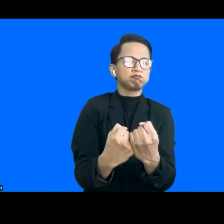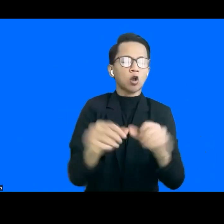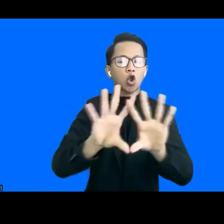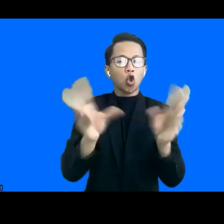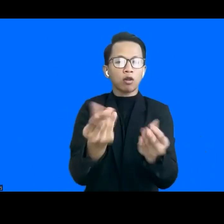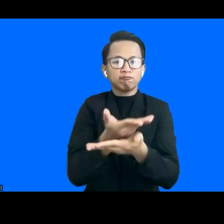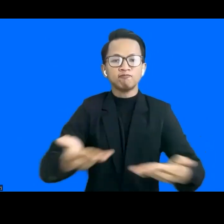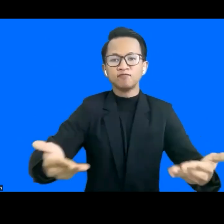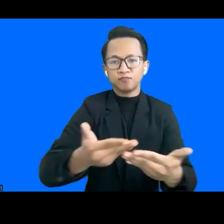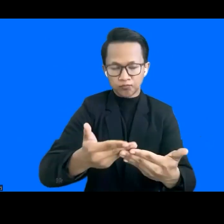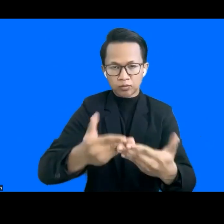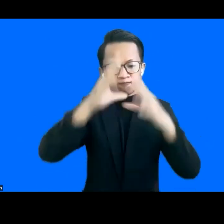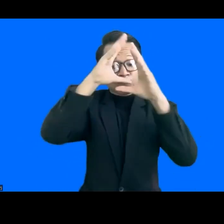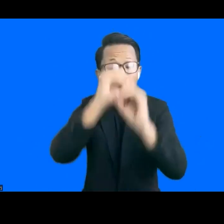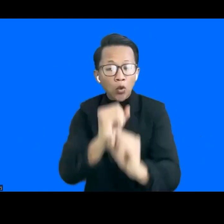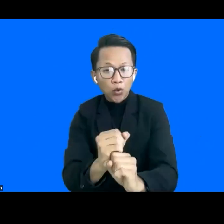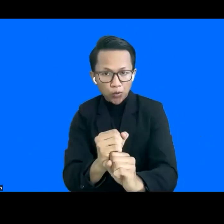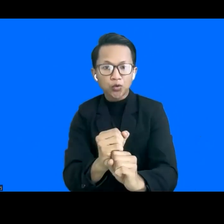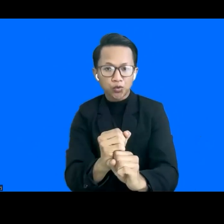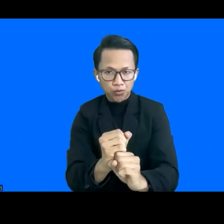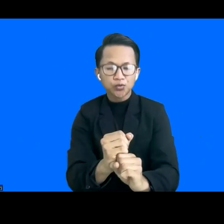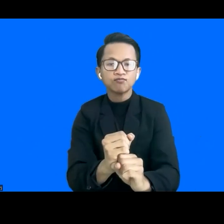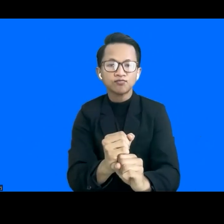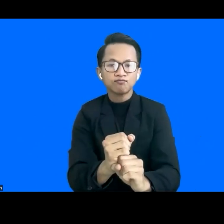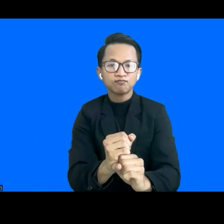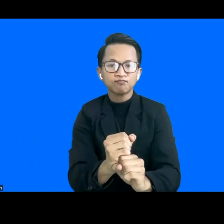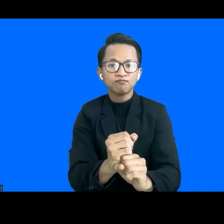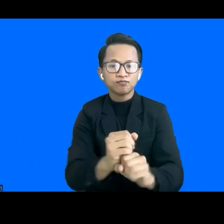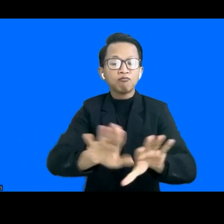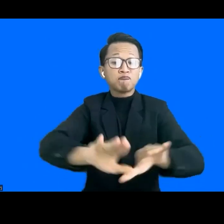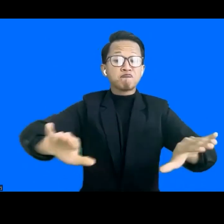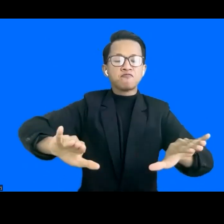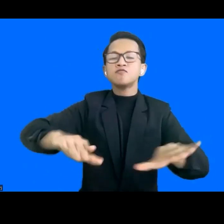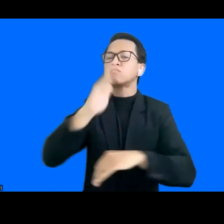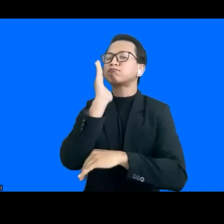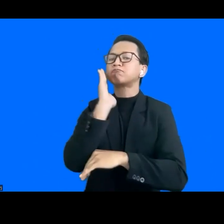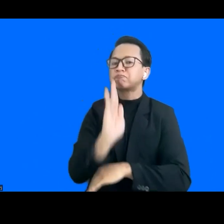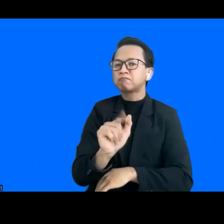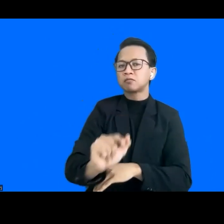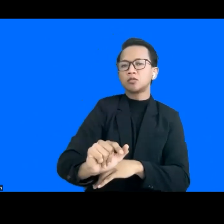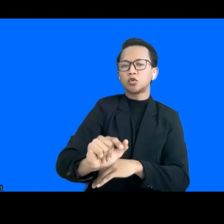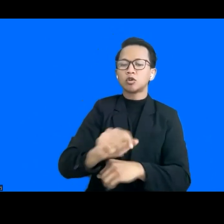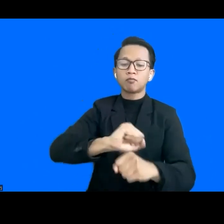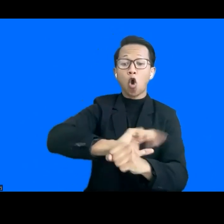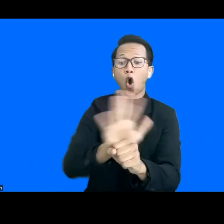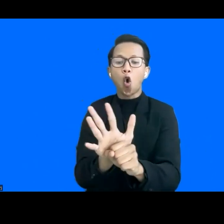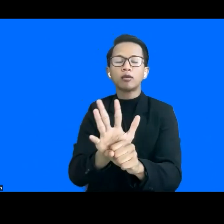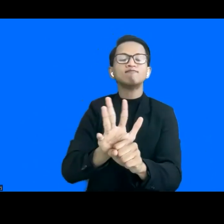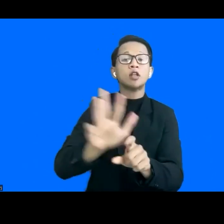it's essential to ensure the ASEAN region's equitable recovery, particularly as we move in a post-pandemic world.